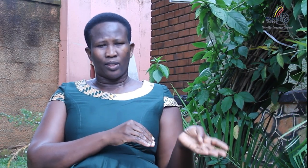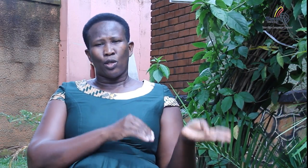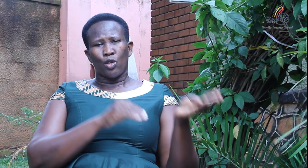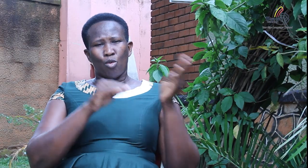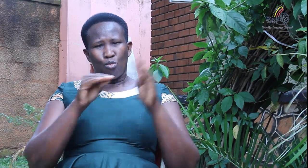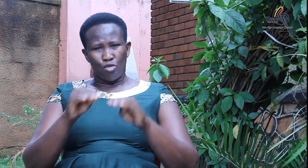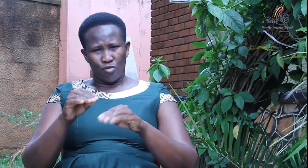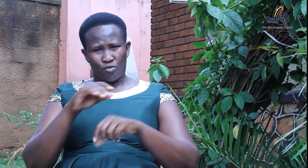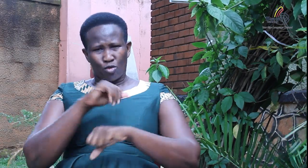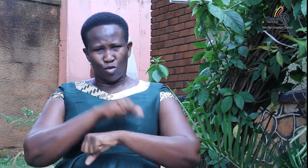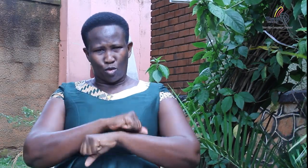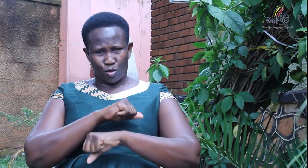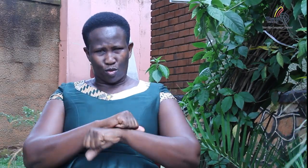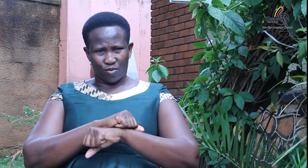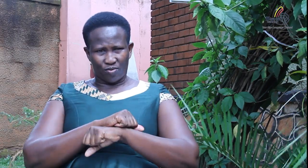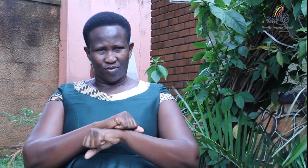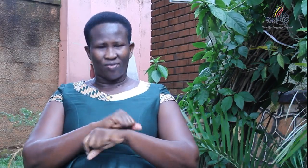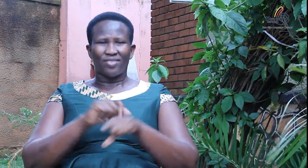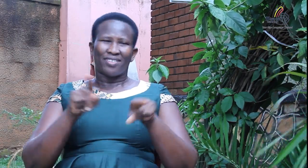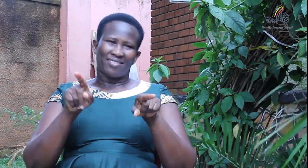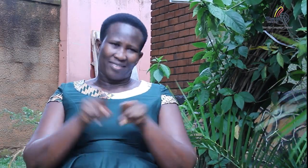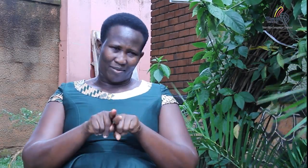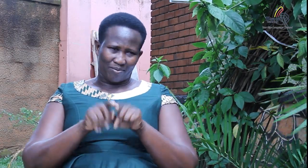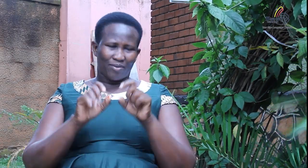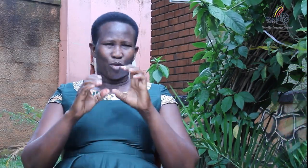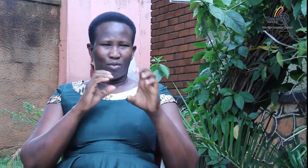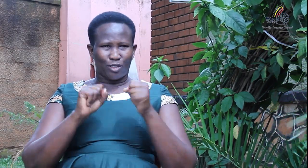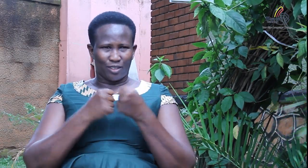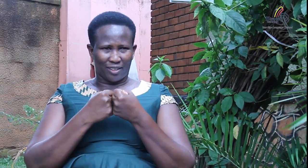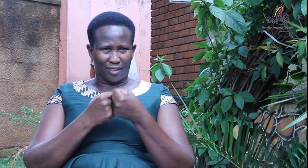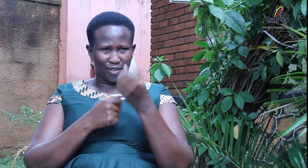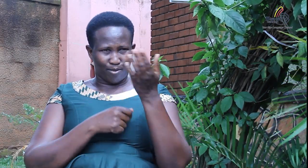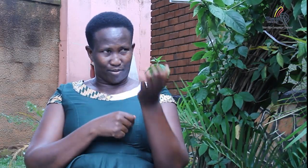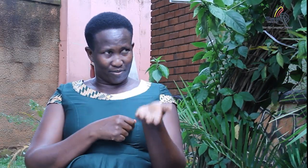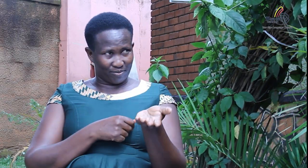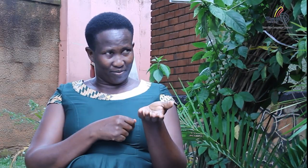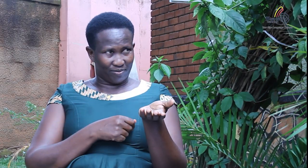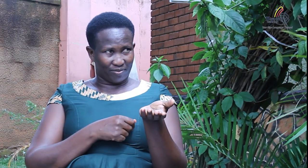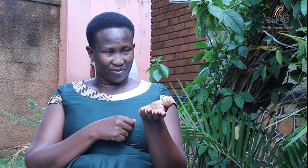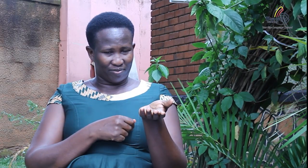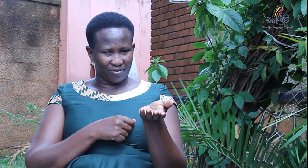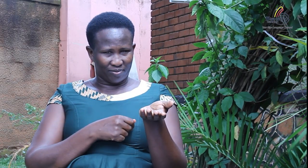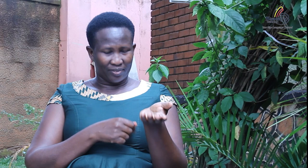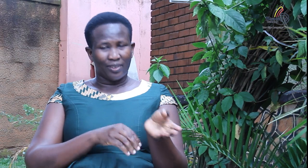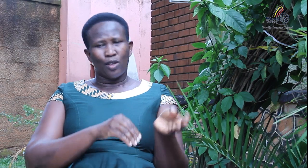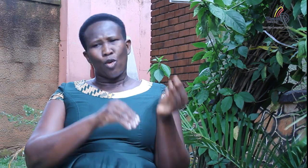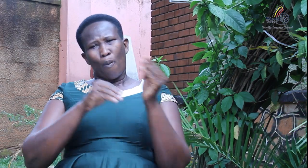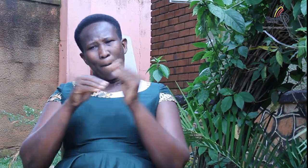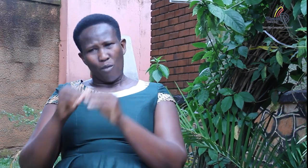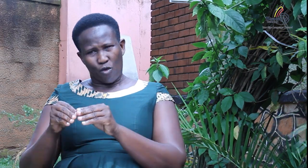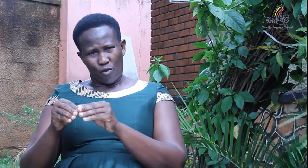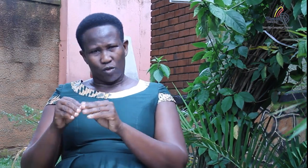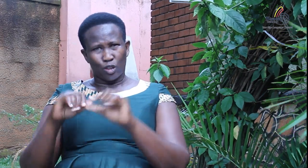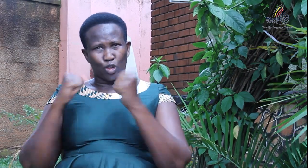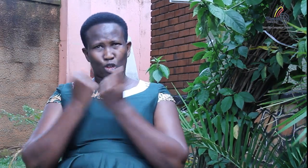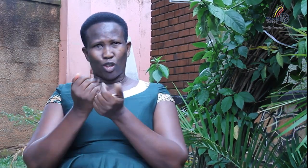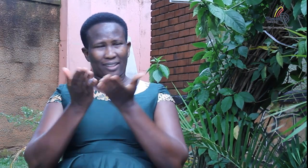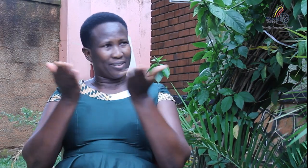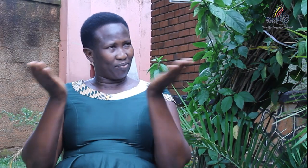have a challenge of communication then again when we come to school also we have a communication challenge when we move to